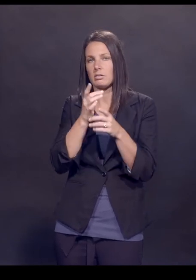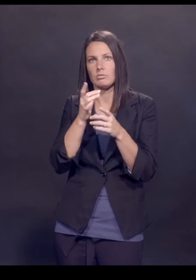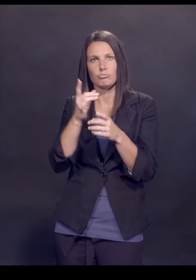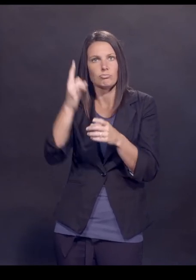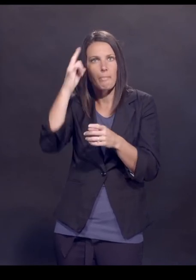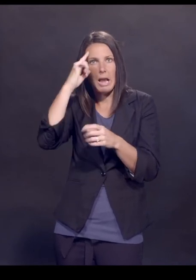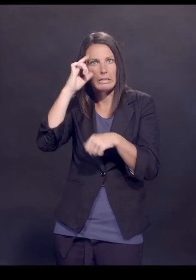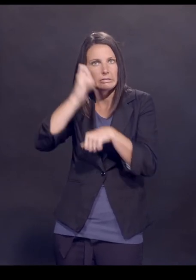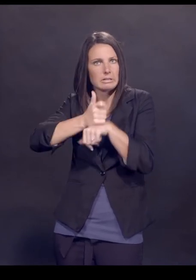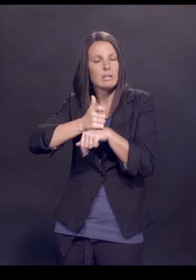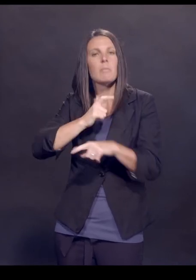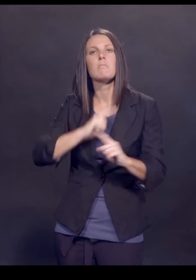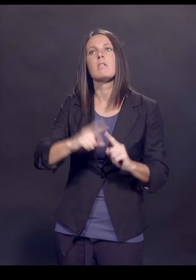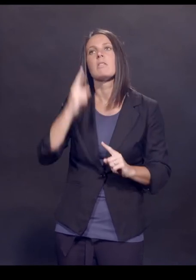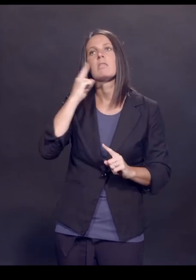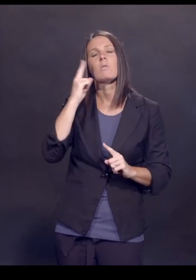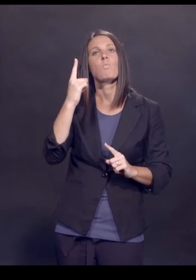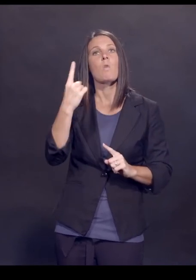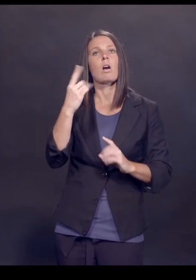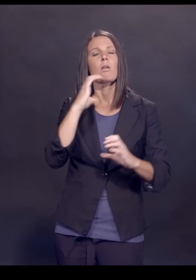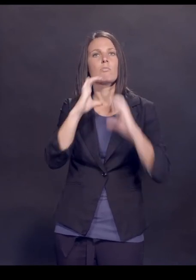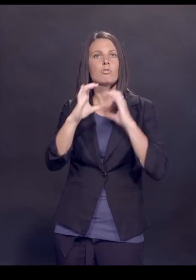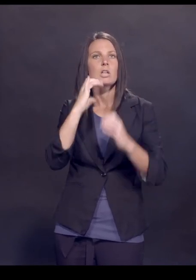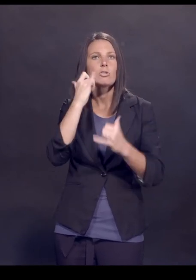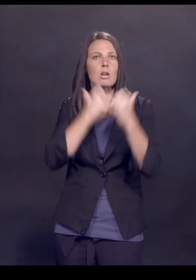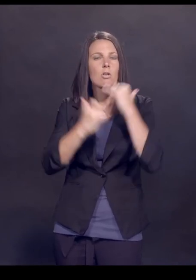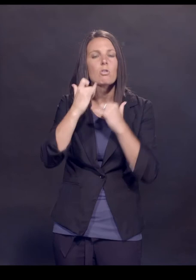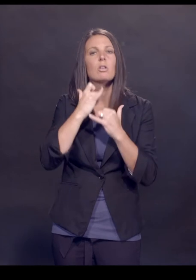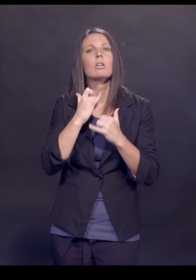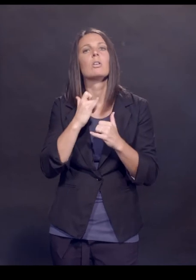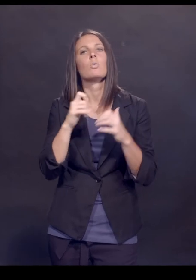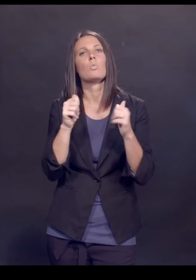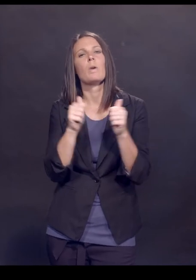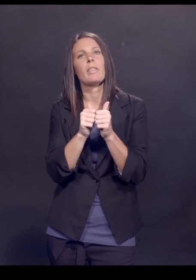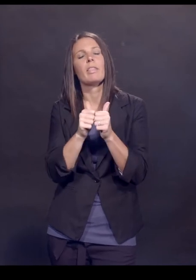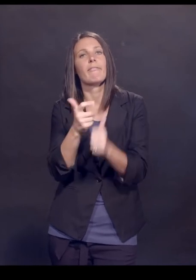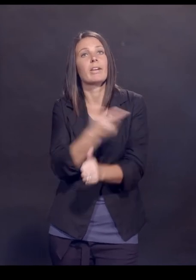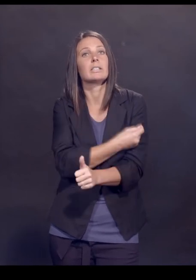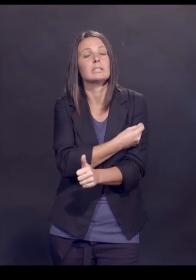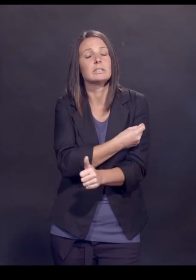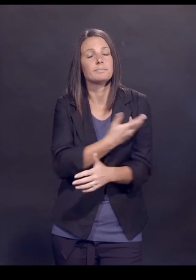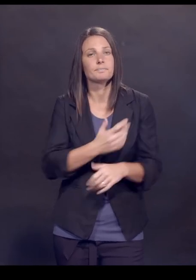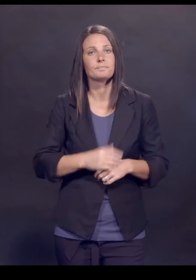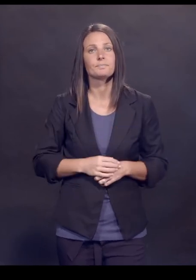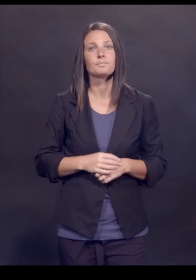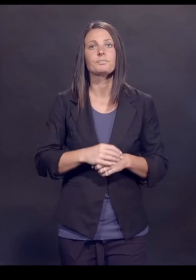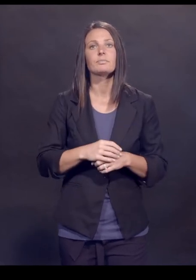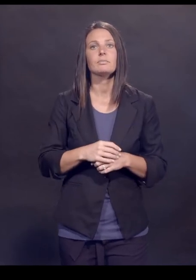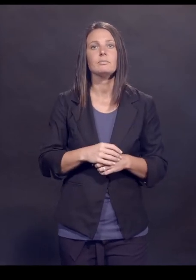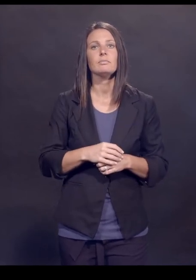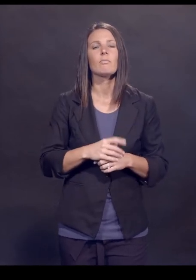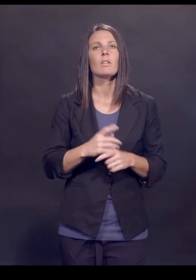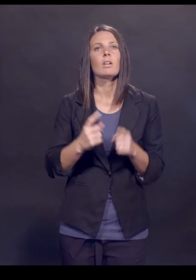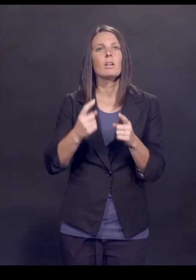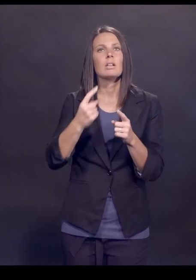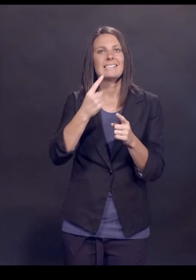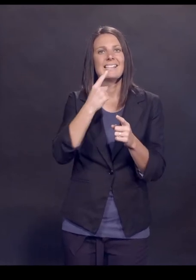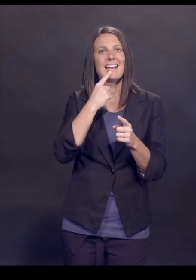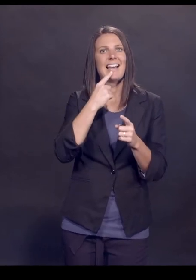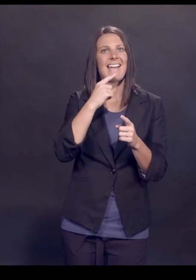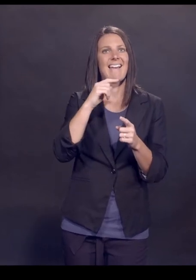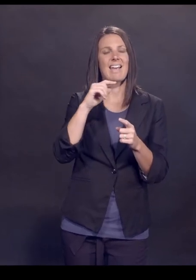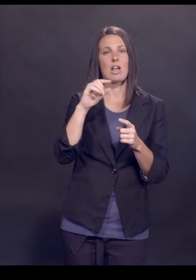And I think one of the communication errors what we've made, excuse me, with this vaccine is by referring to